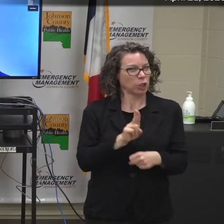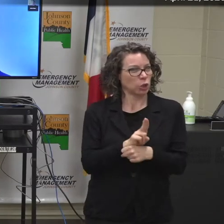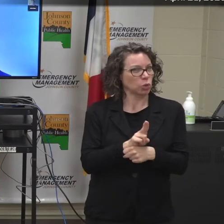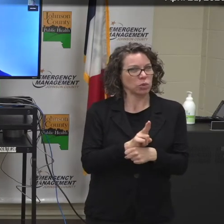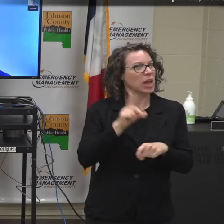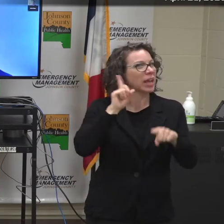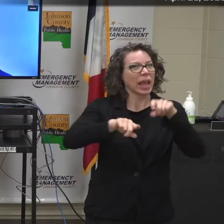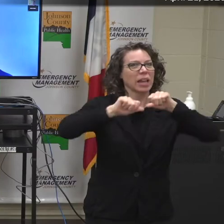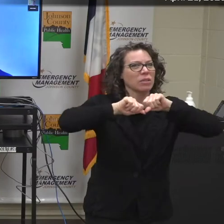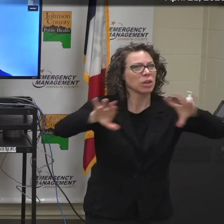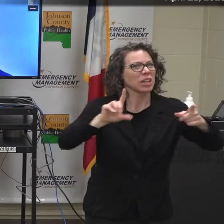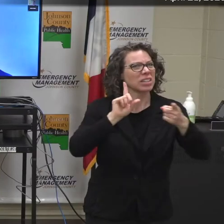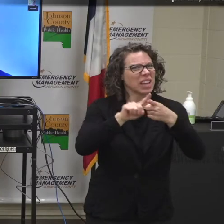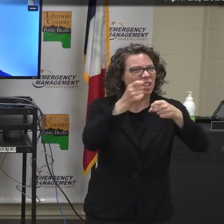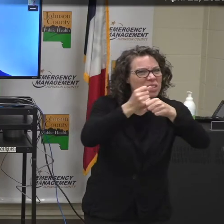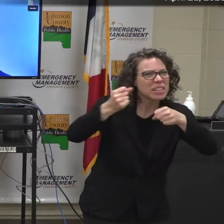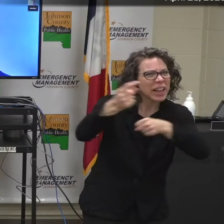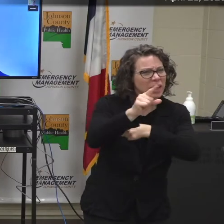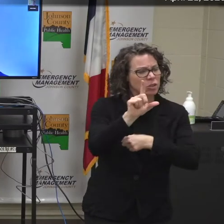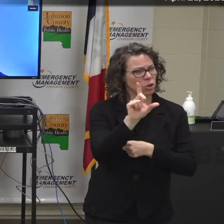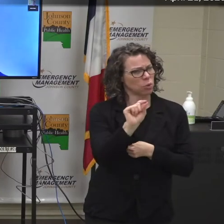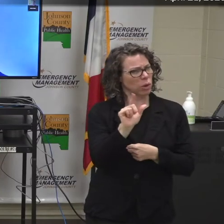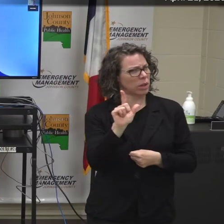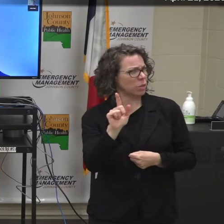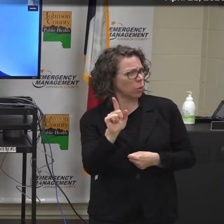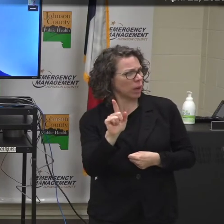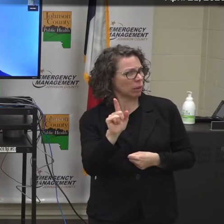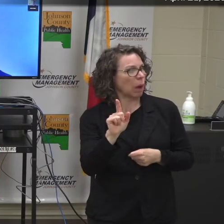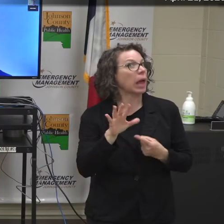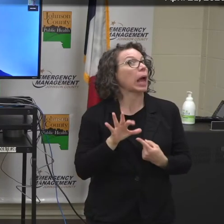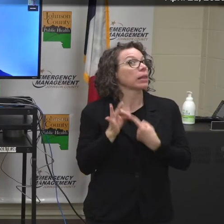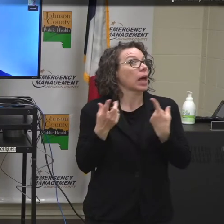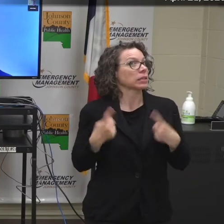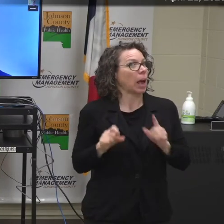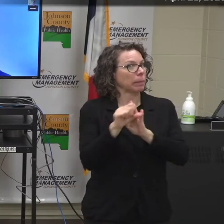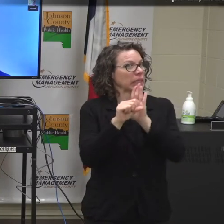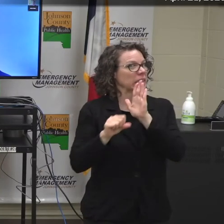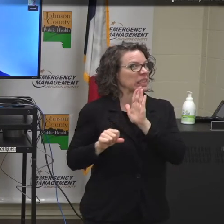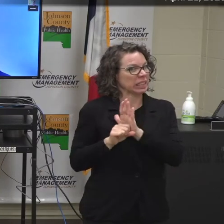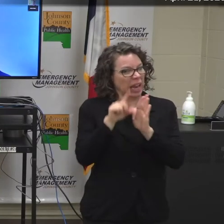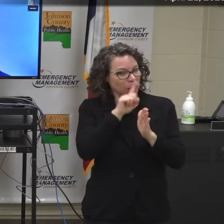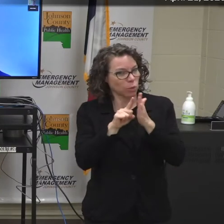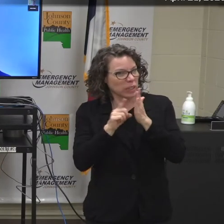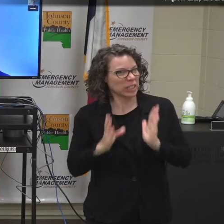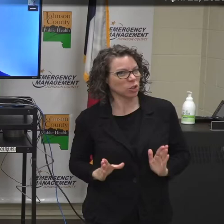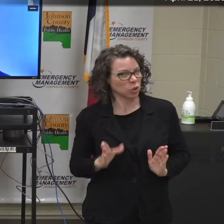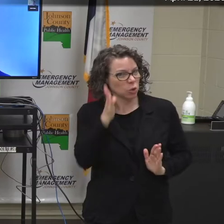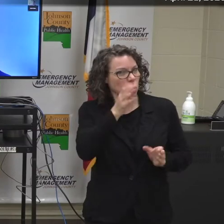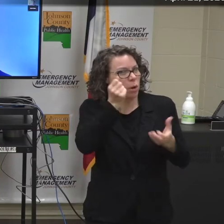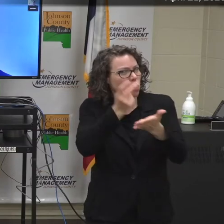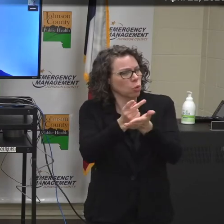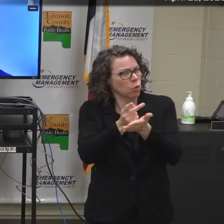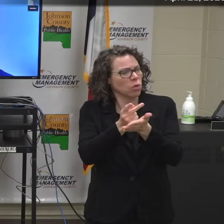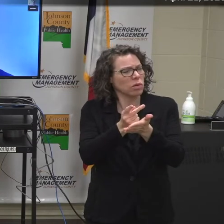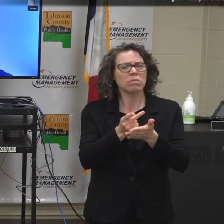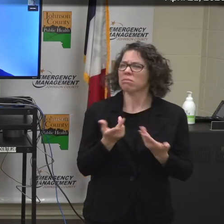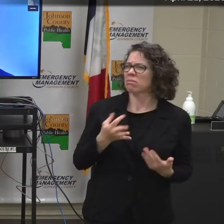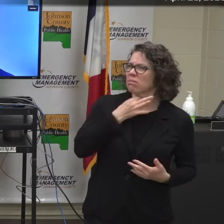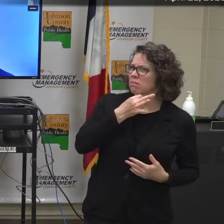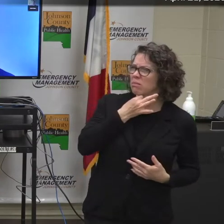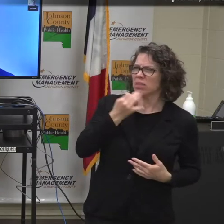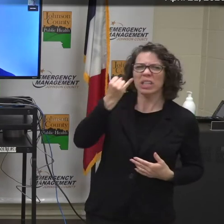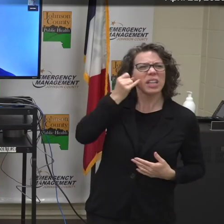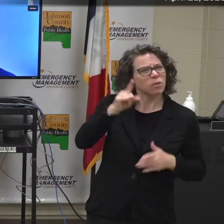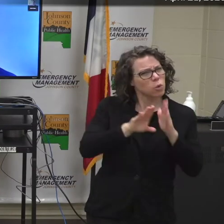2021 unless approved by the state epidemiologist. Could you tell us more about the reason to wait to publish those